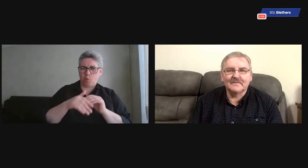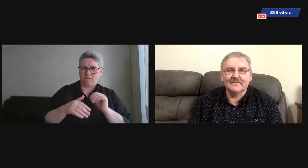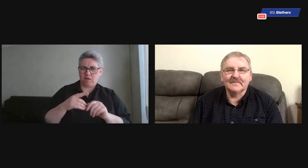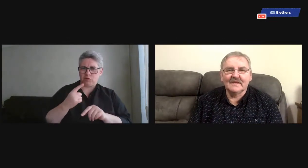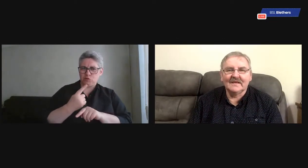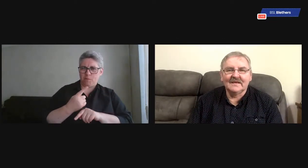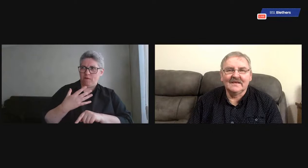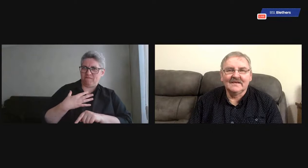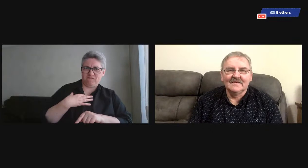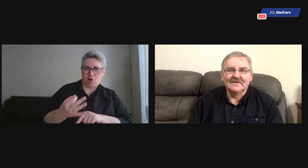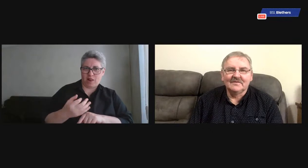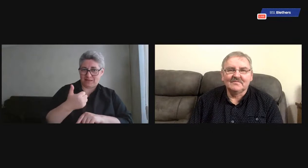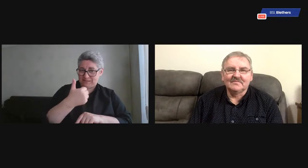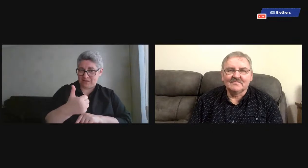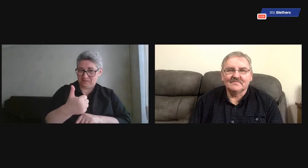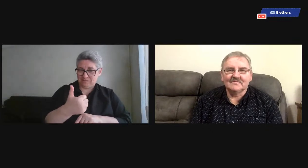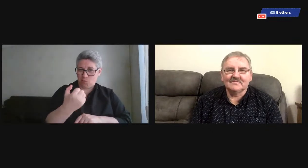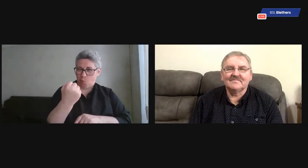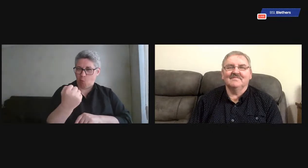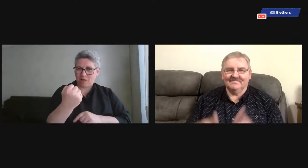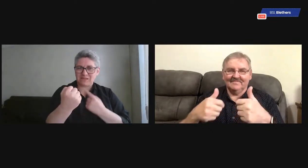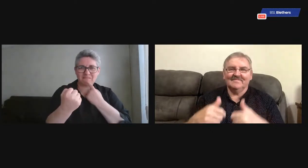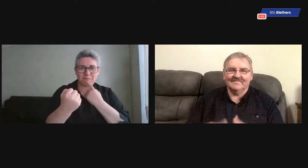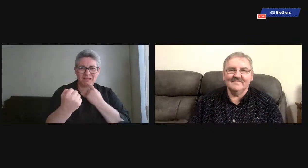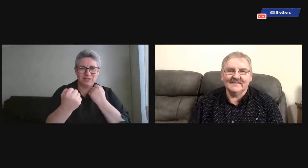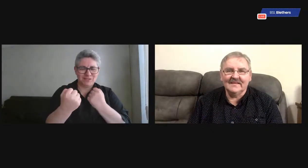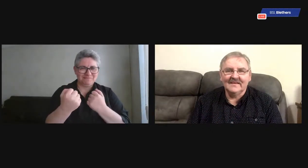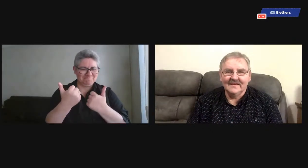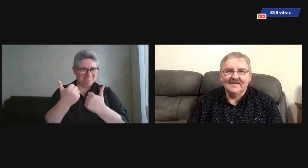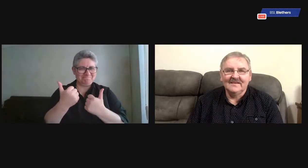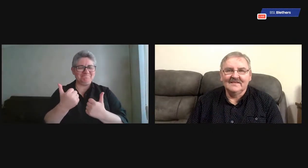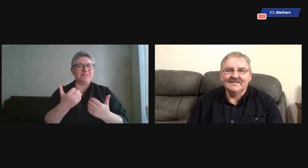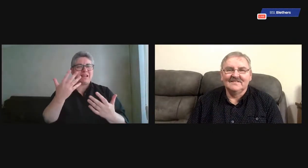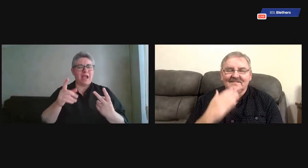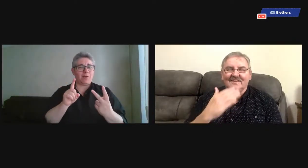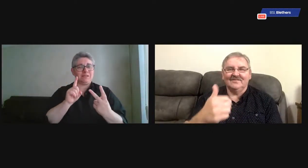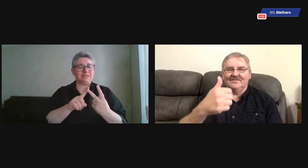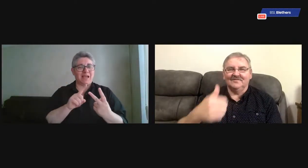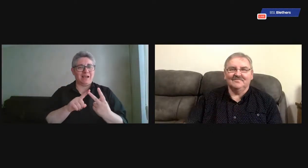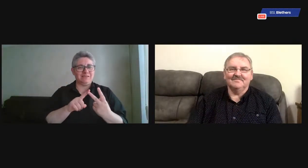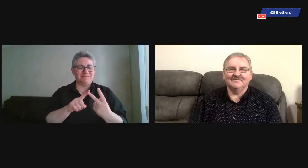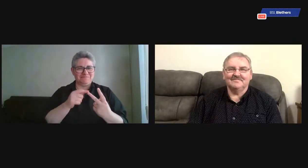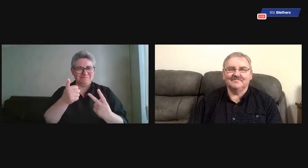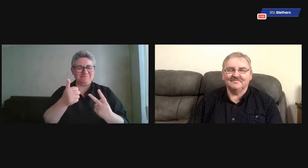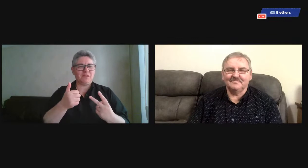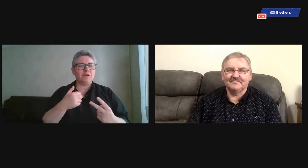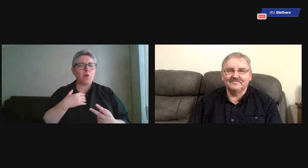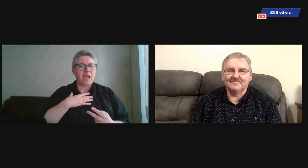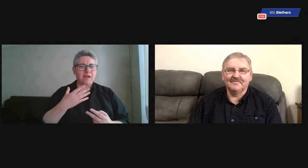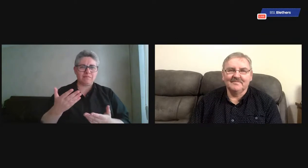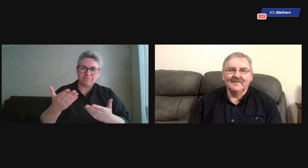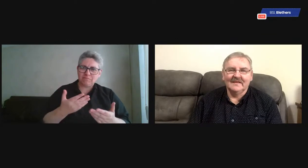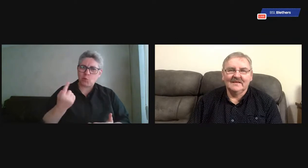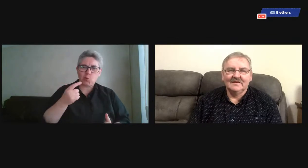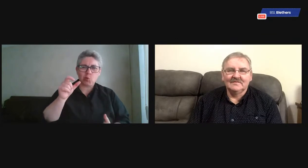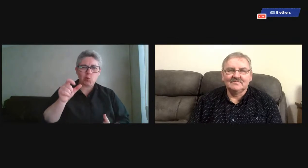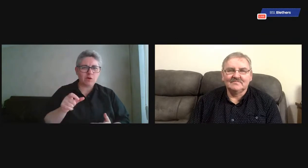I'm going to come back and talk to you more about your volunteering, Geri. If you'll just bear with us for a moment while I introduce our second guest.